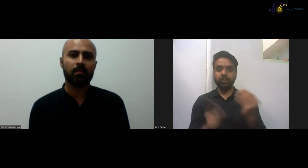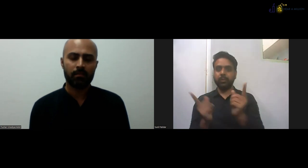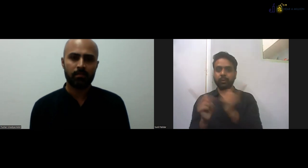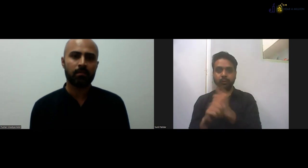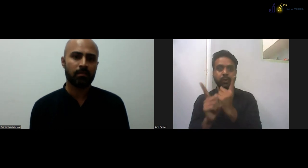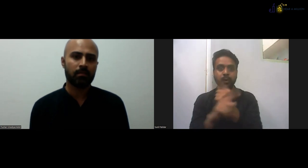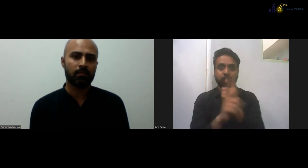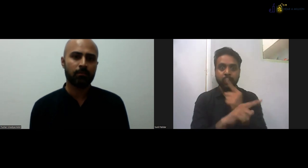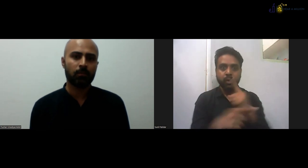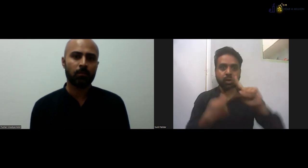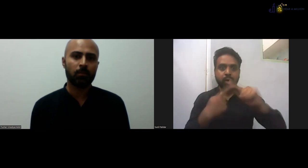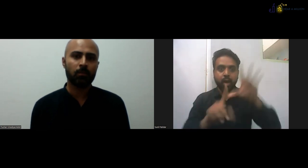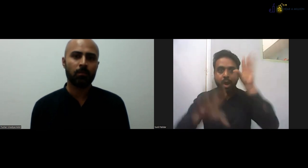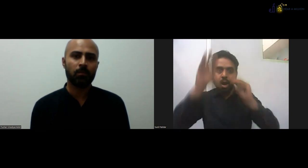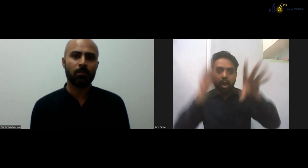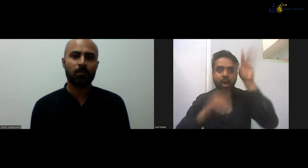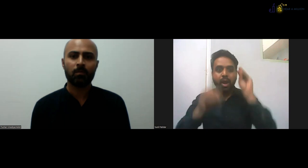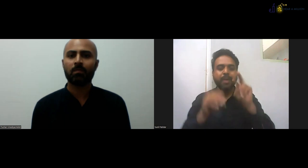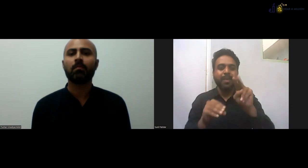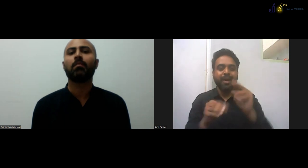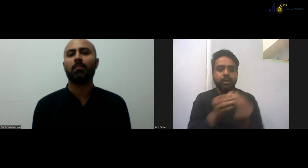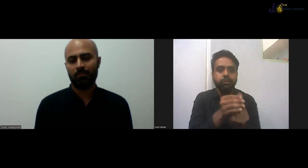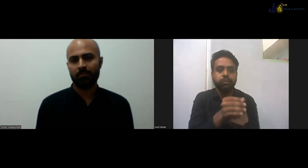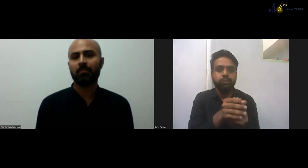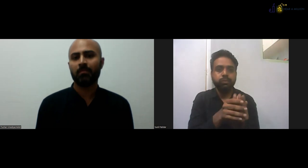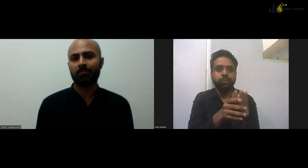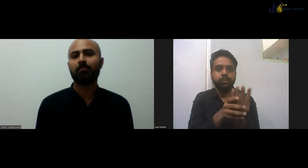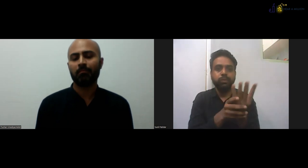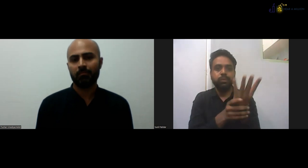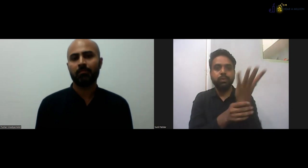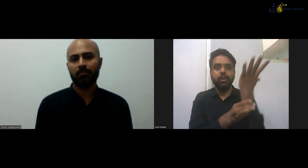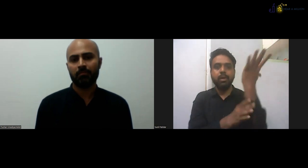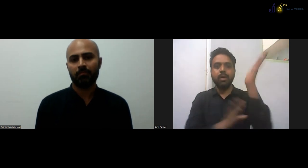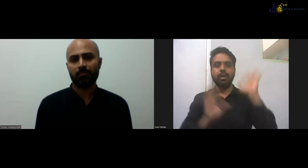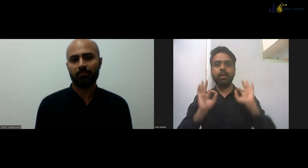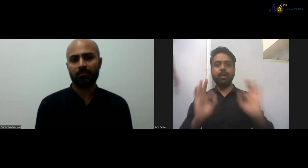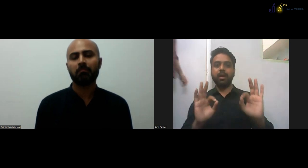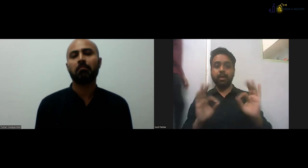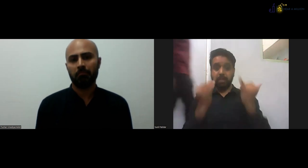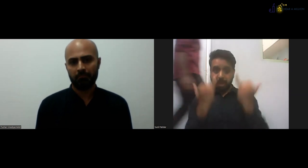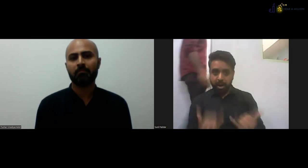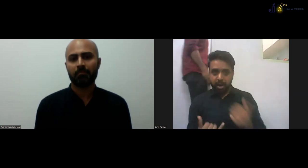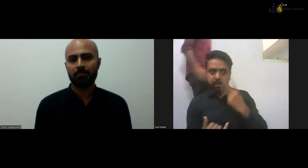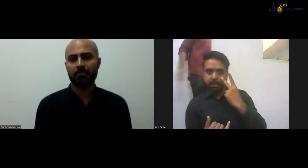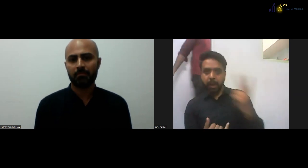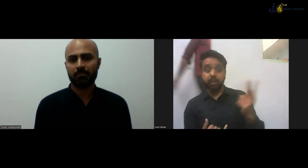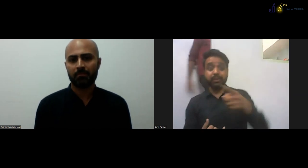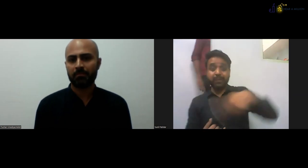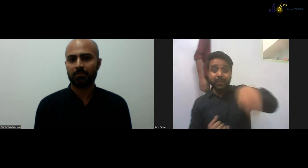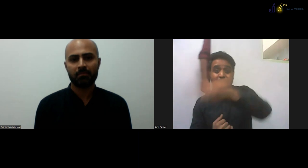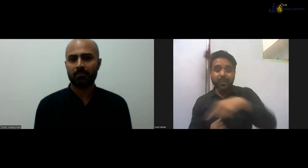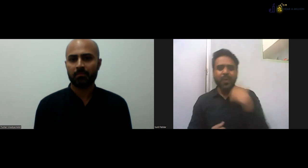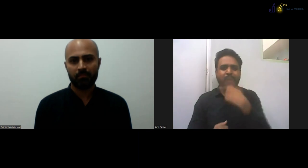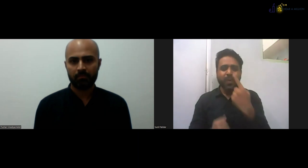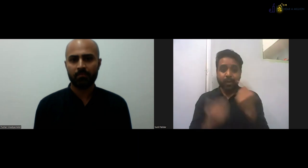And this is 10 to five all day, not a one hour thing. Imagine an environment where, you know, there's so much